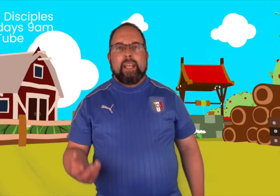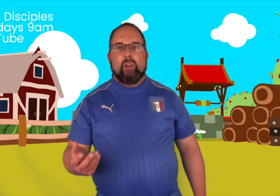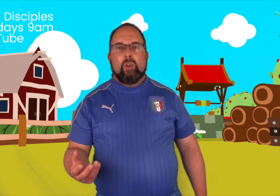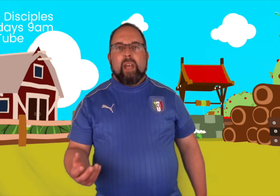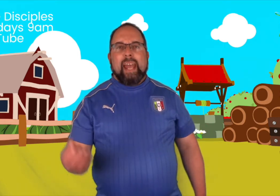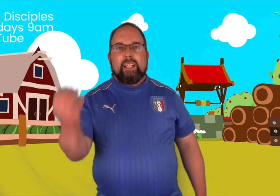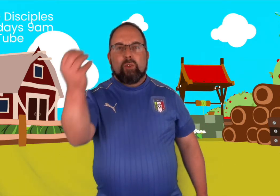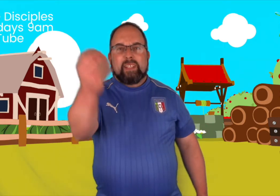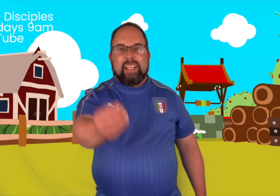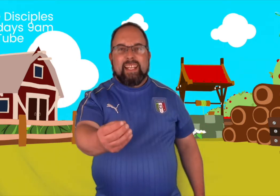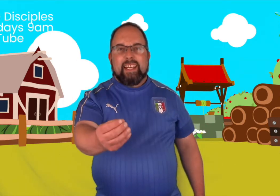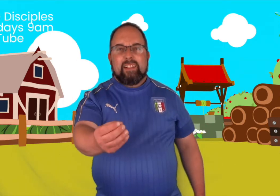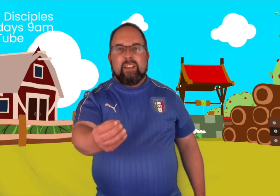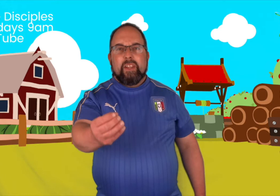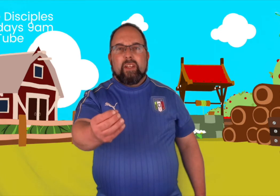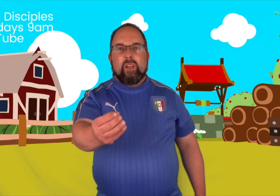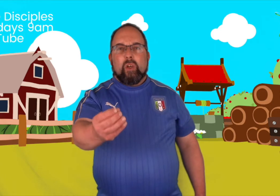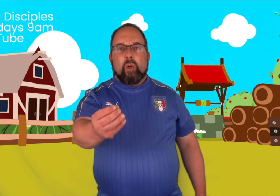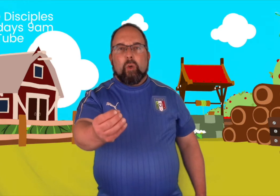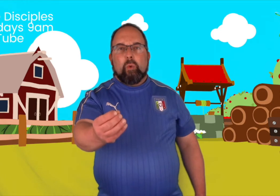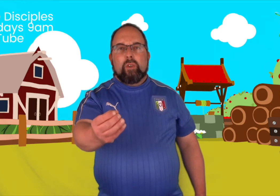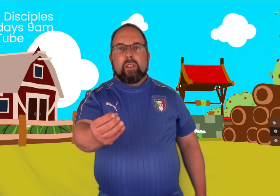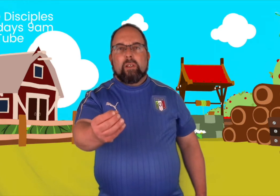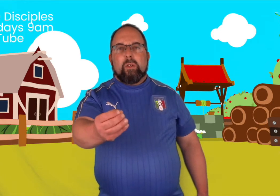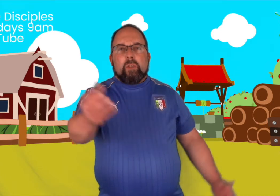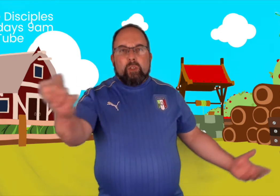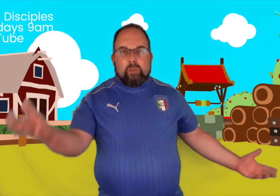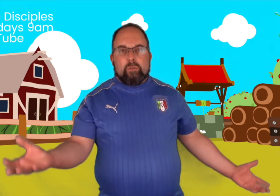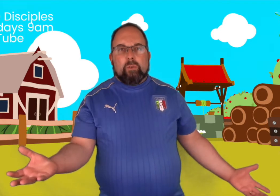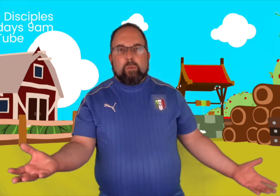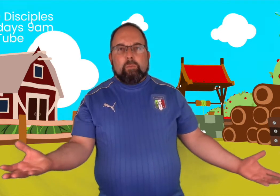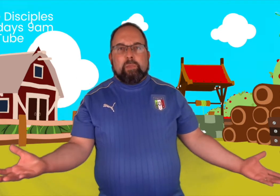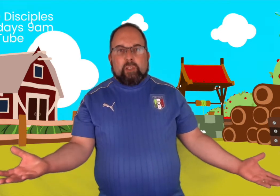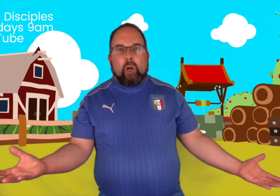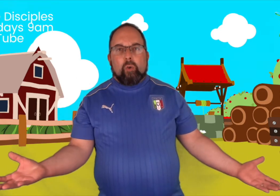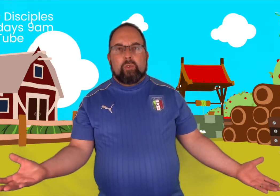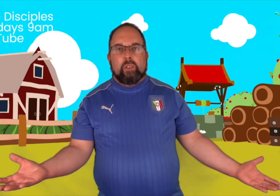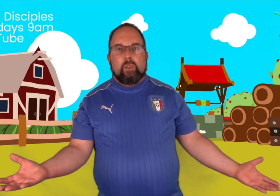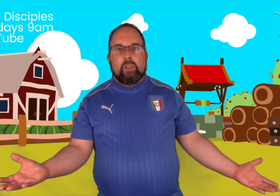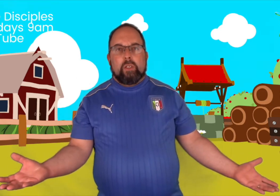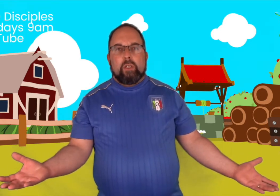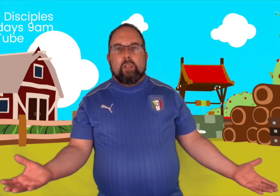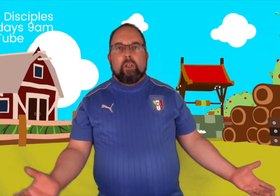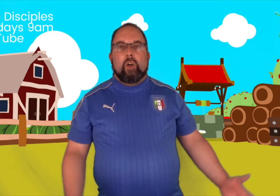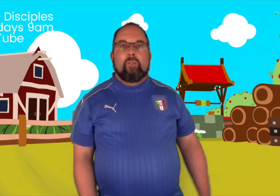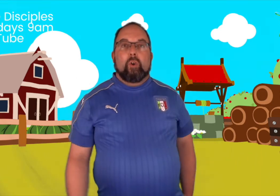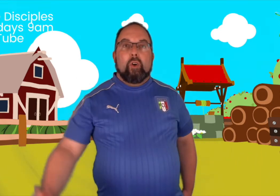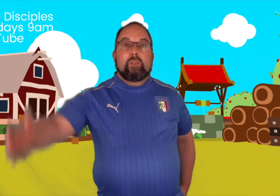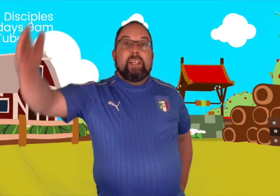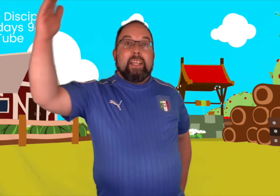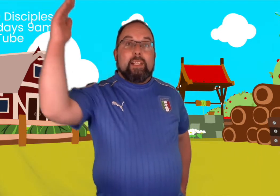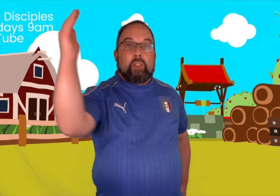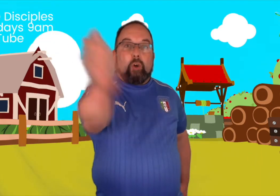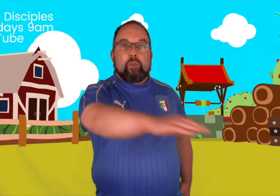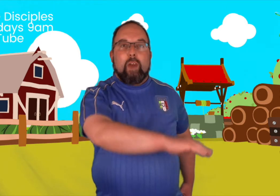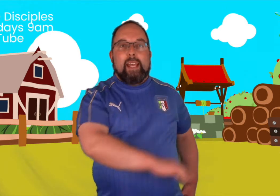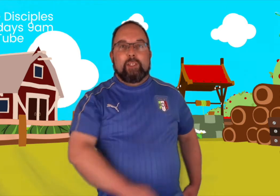looked at Leah, who would be chosen. Of course, he chose Rachel.